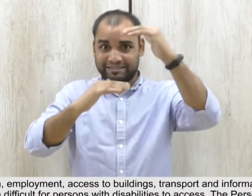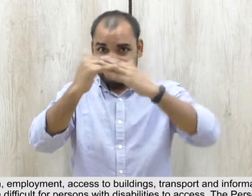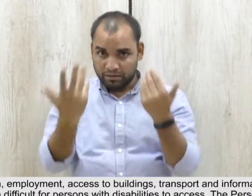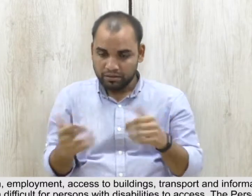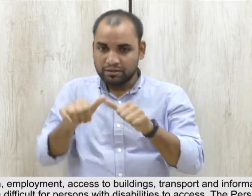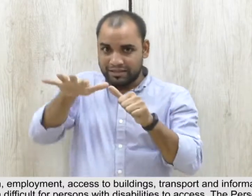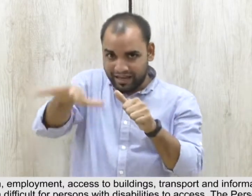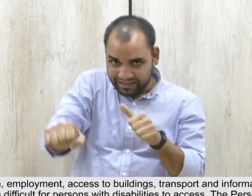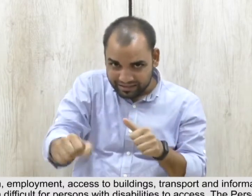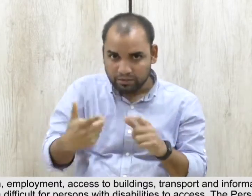10. 9. 10. 10.